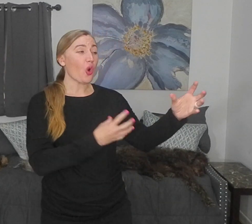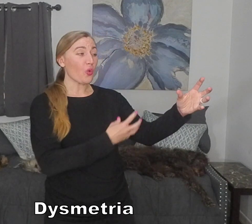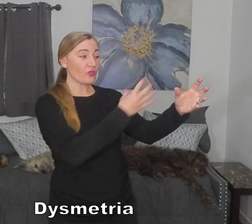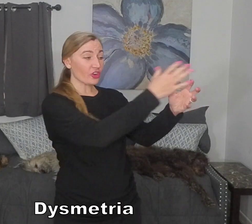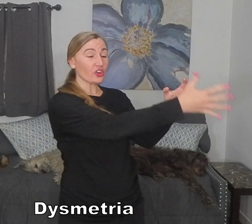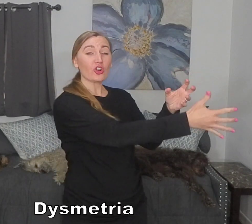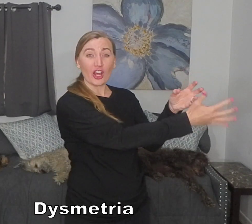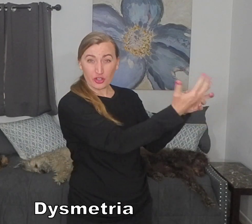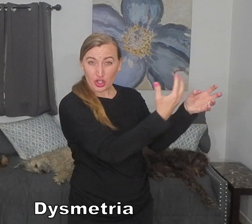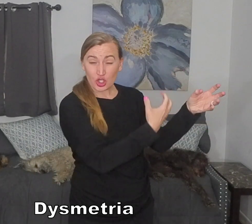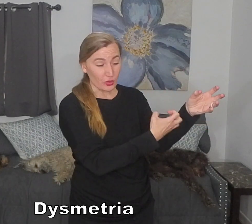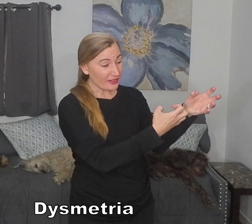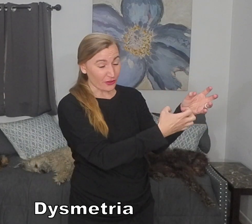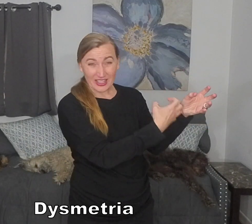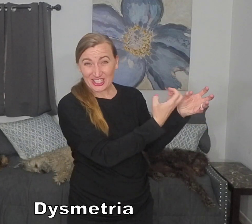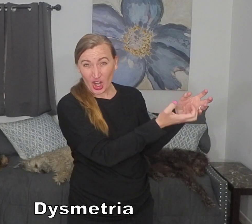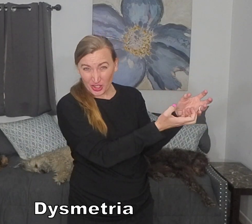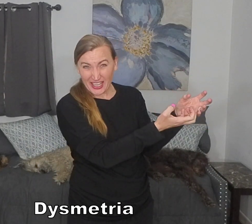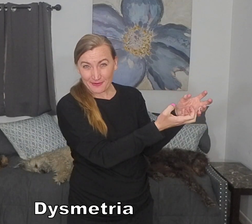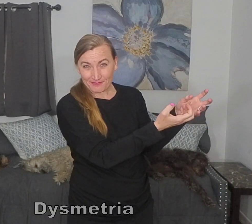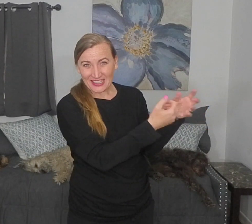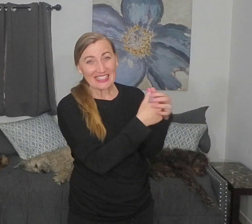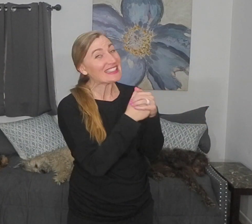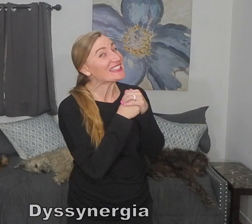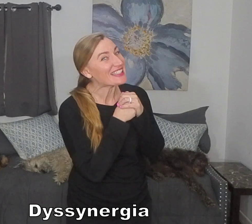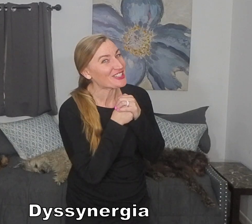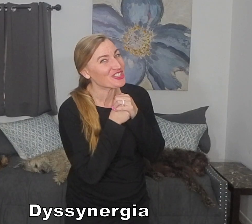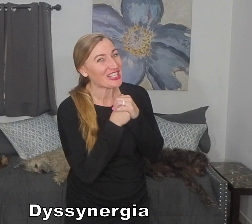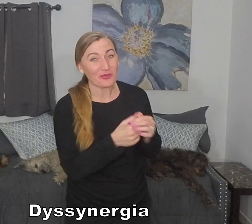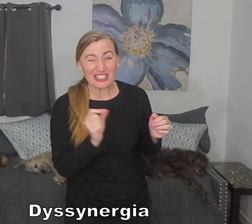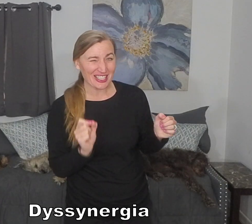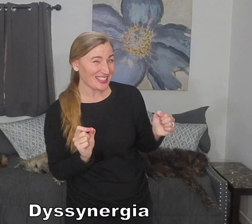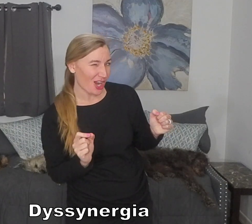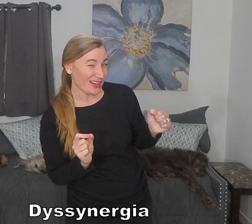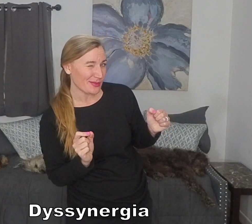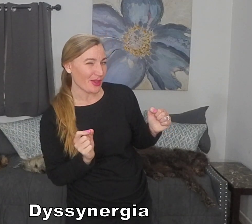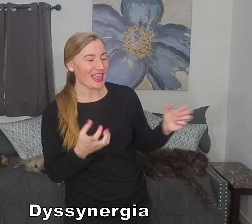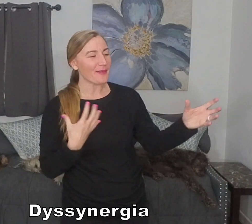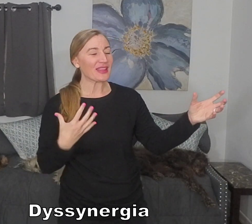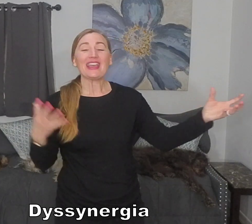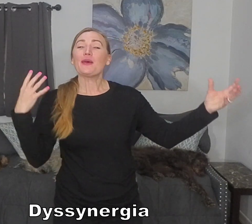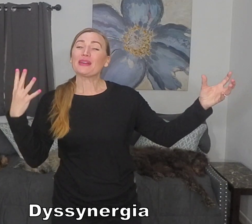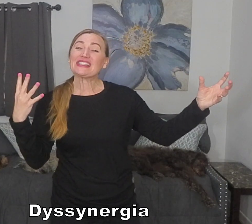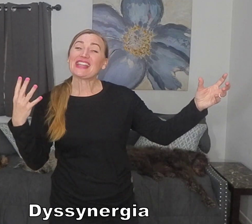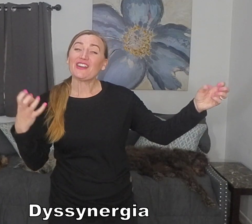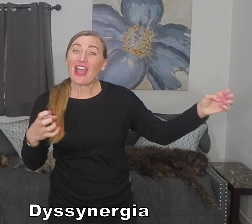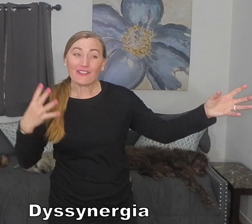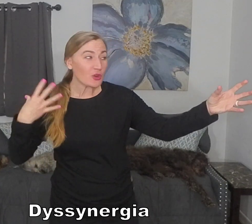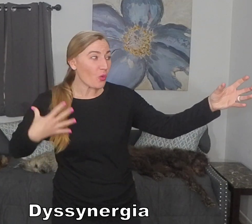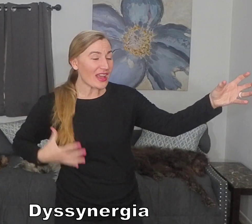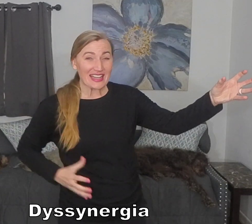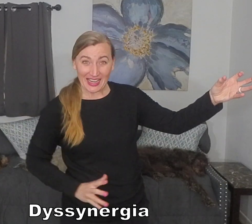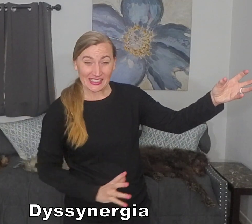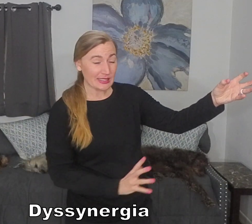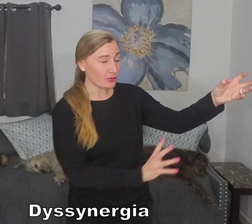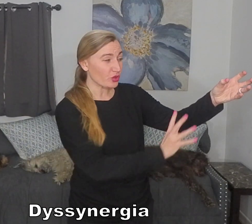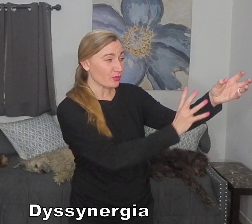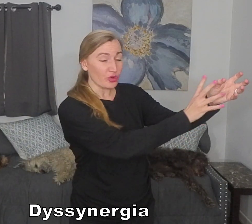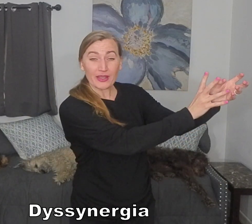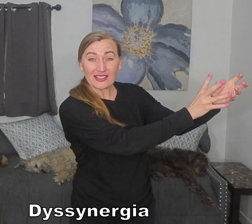over or under shooting for the target. Dysynergia, we just talked about that. But instead of having one nice smooth movement,